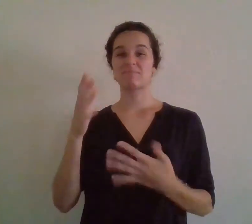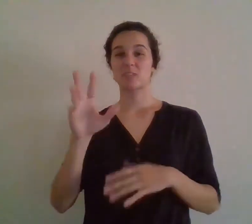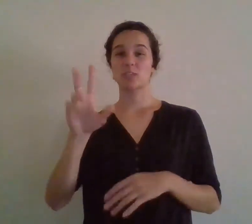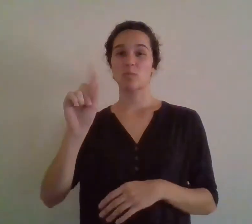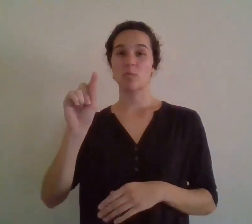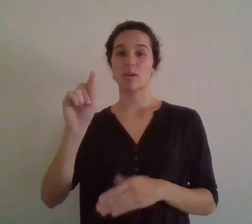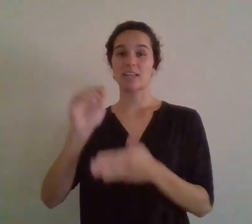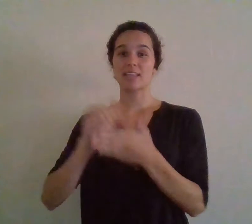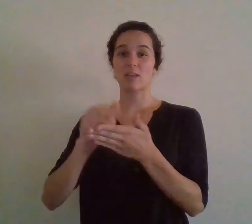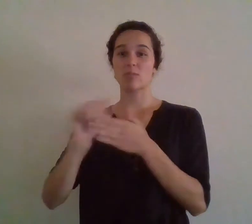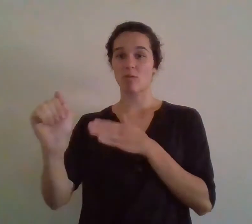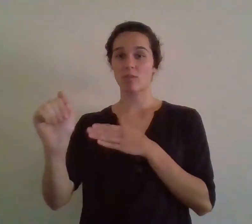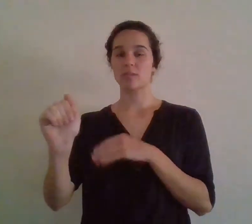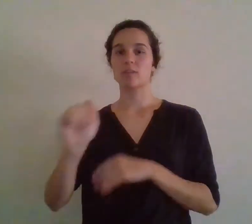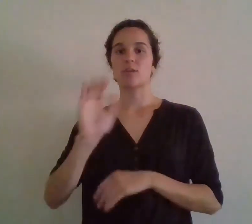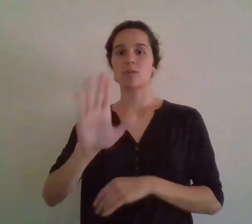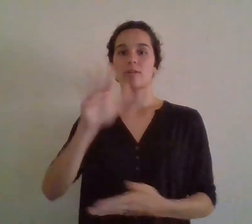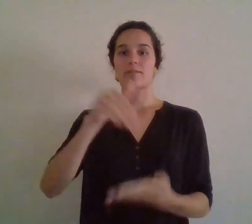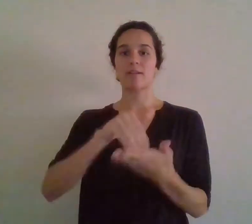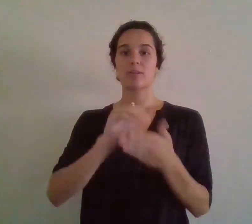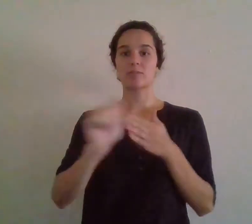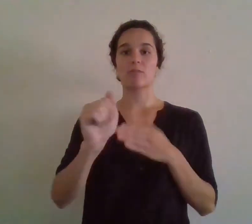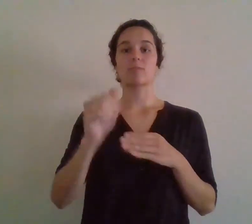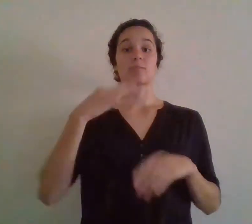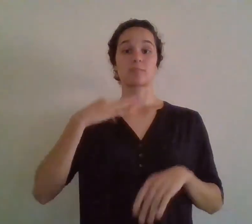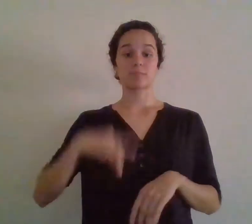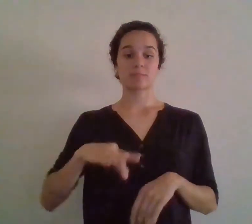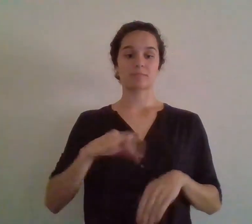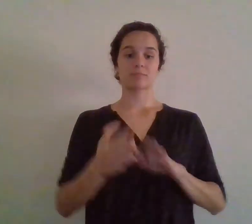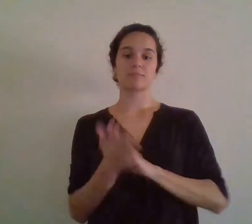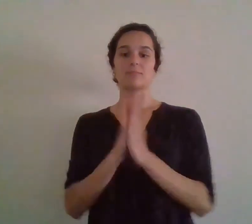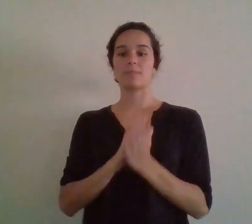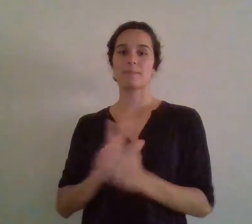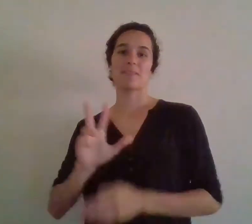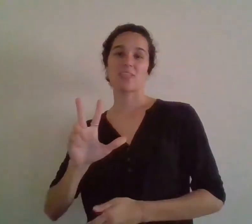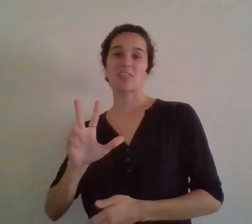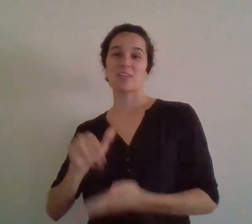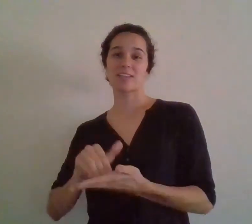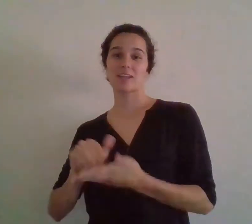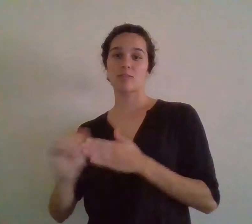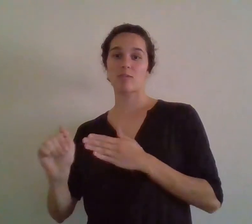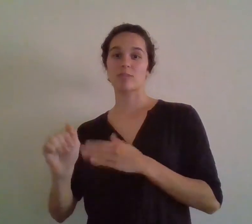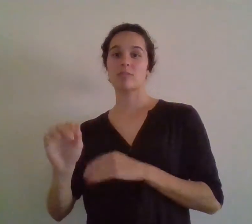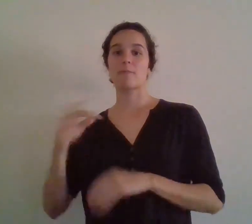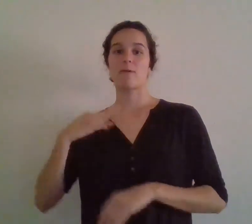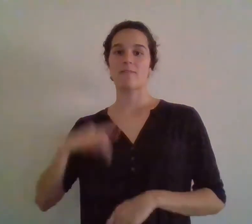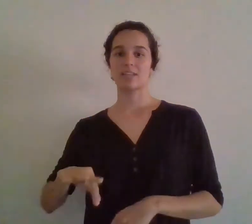is $2,000. So your $5,000 profit got turned into a $3,000